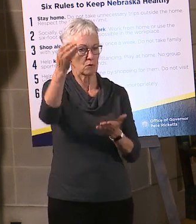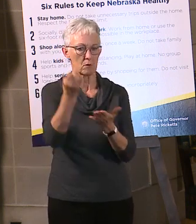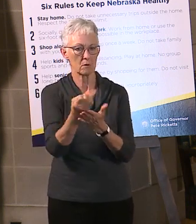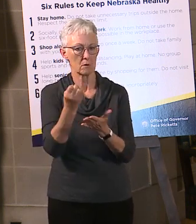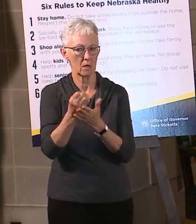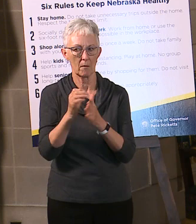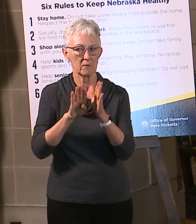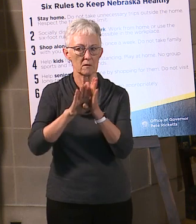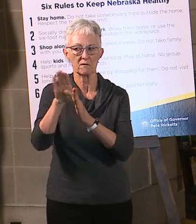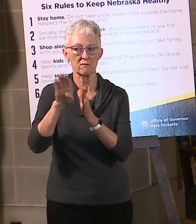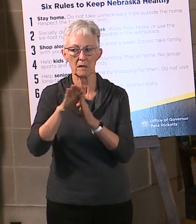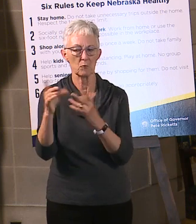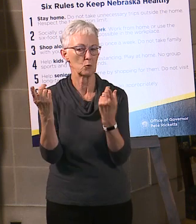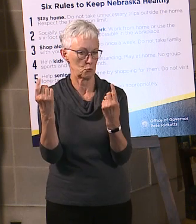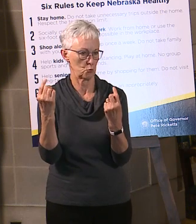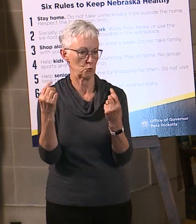right.